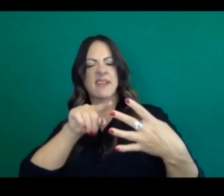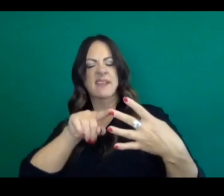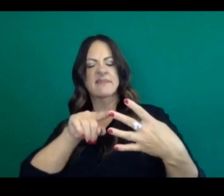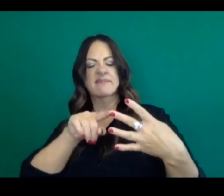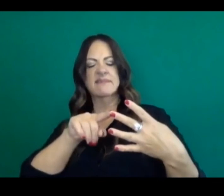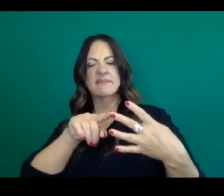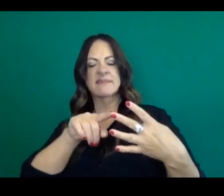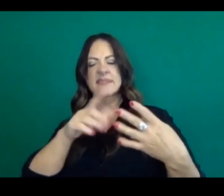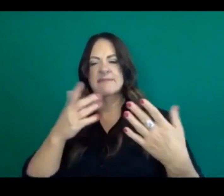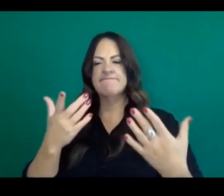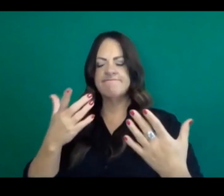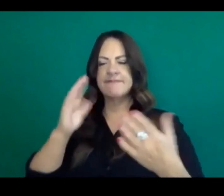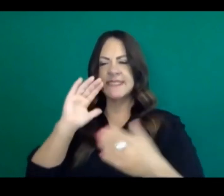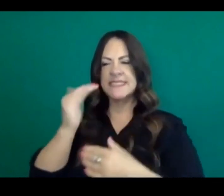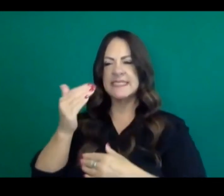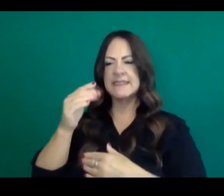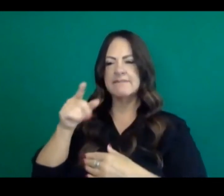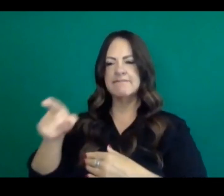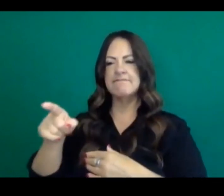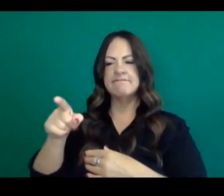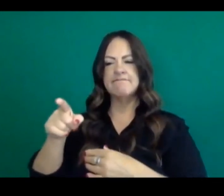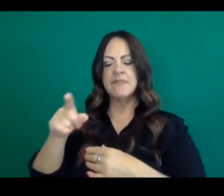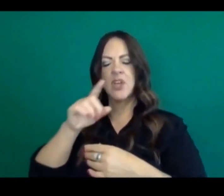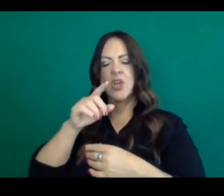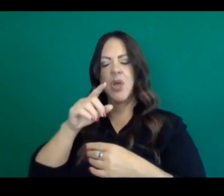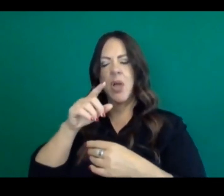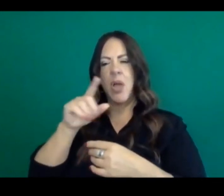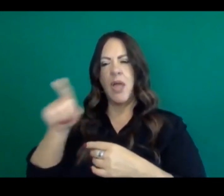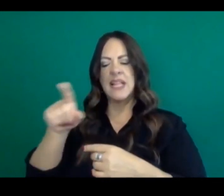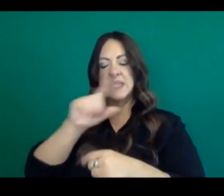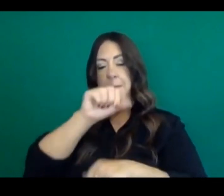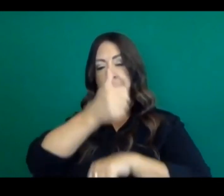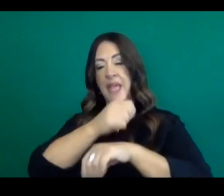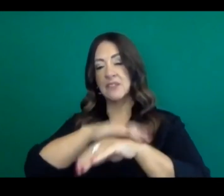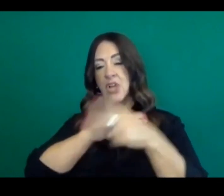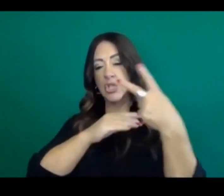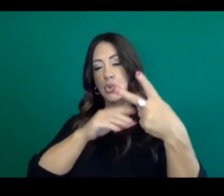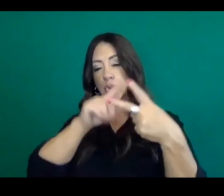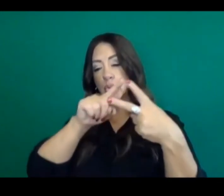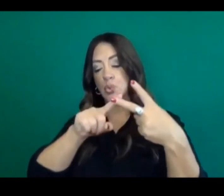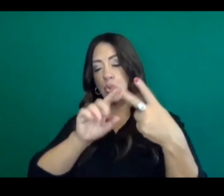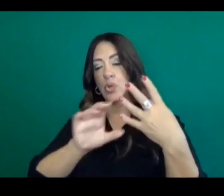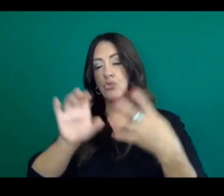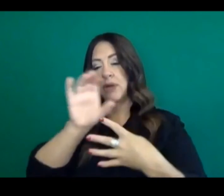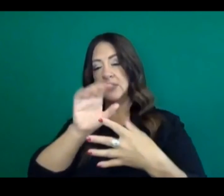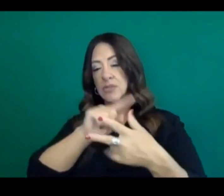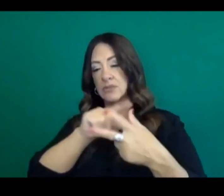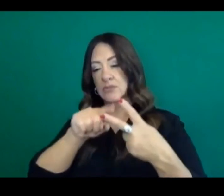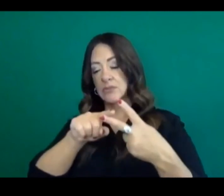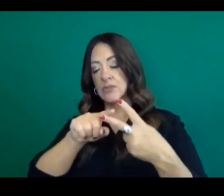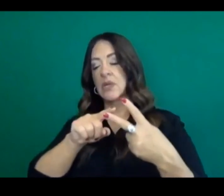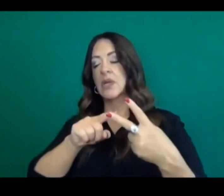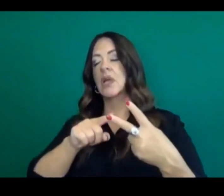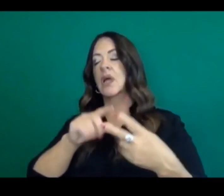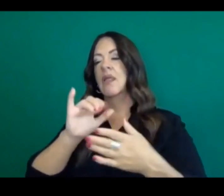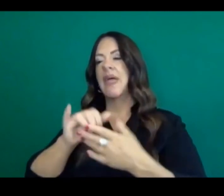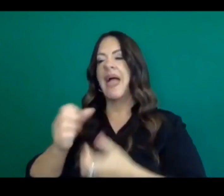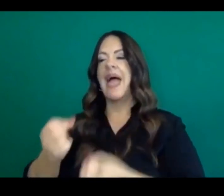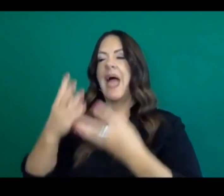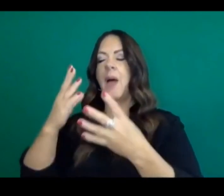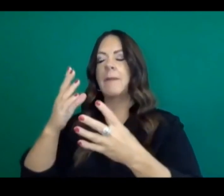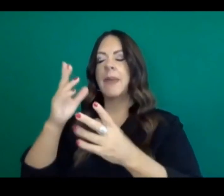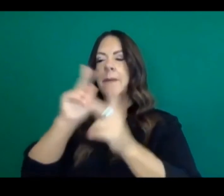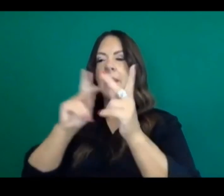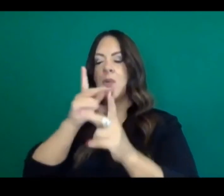below the, the two key metrics, the, uh, tests or the number of positive people per 100